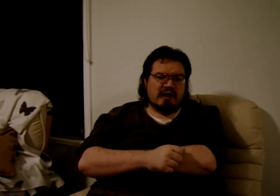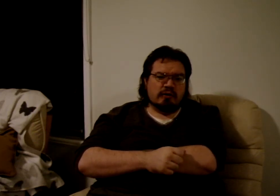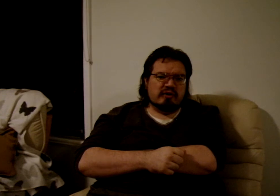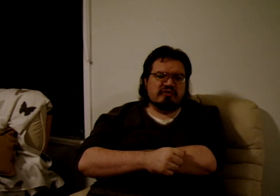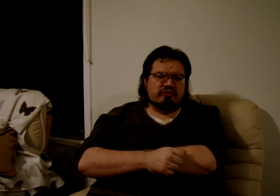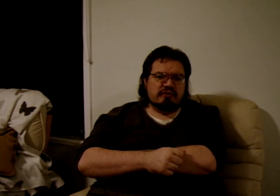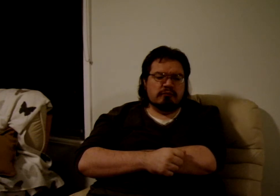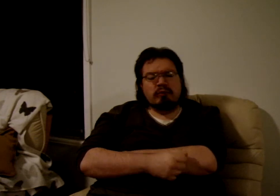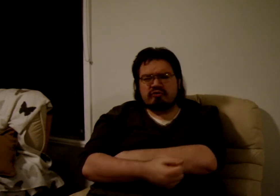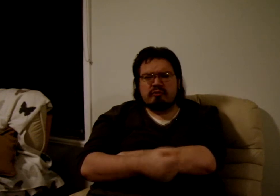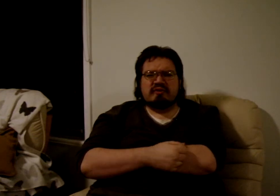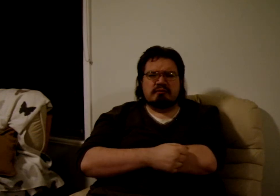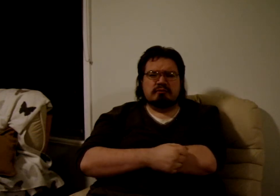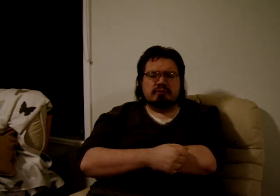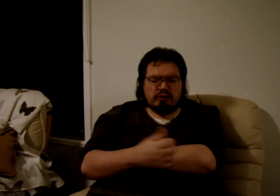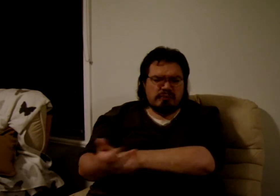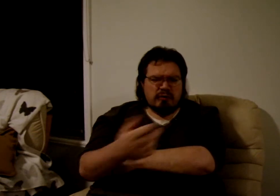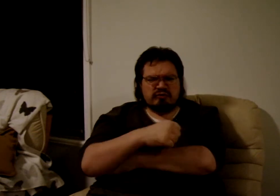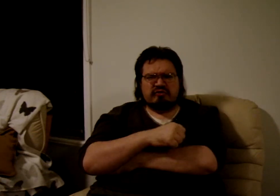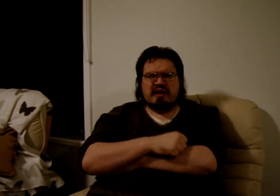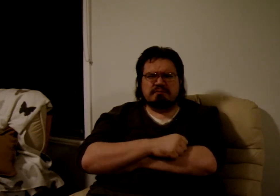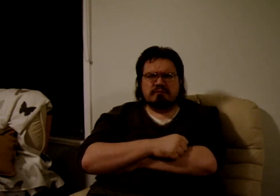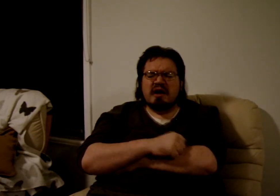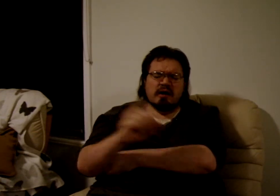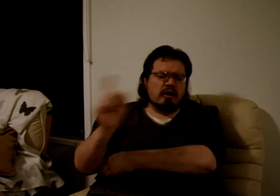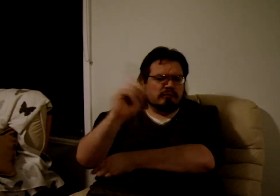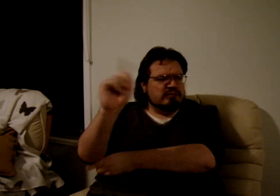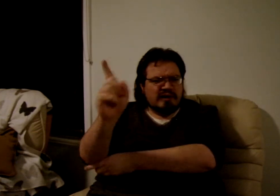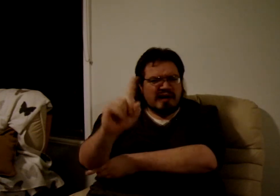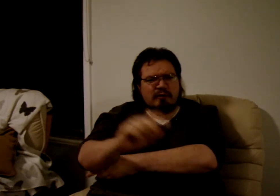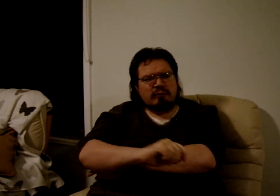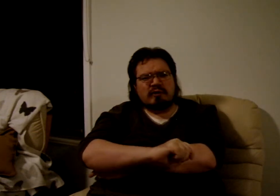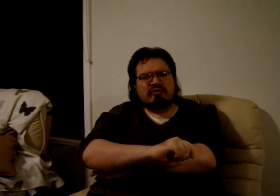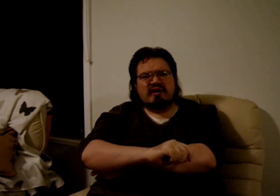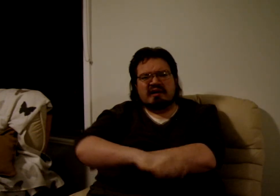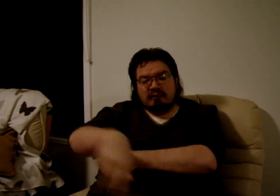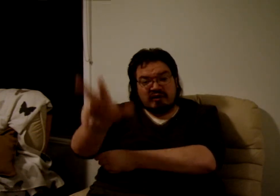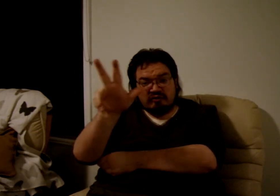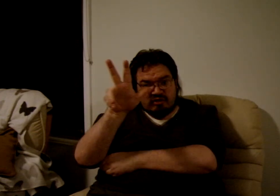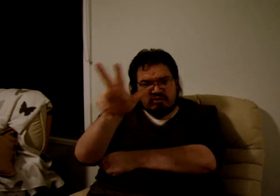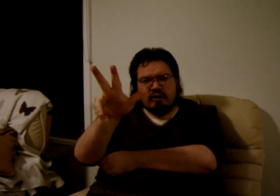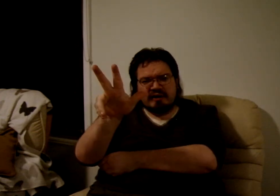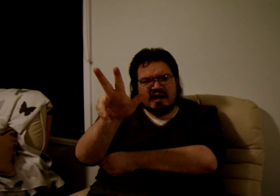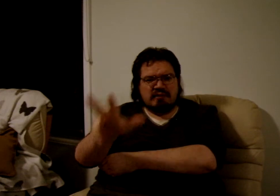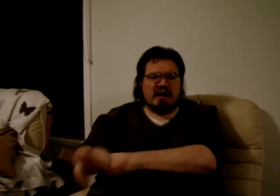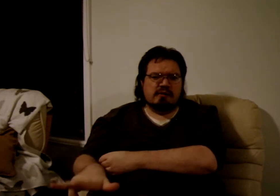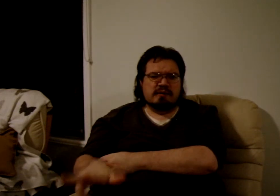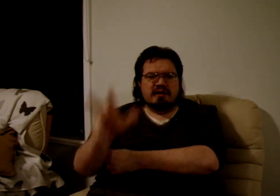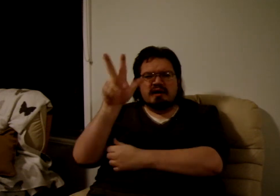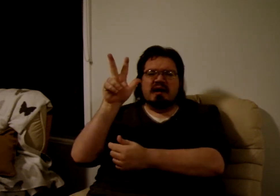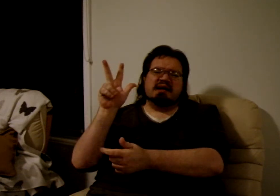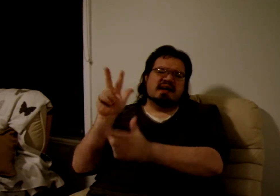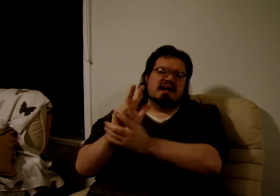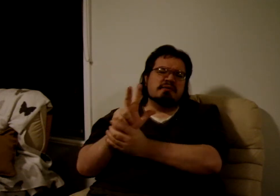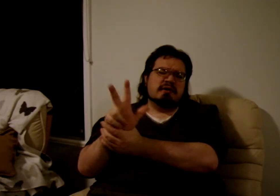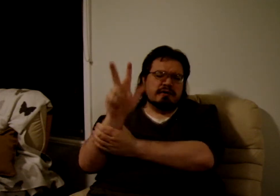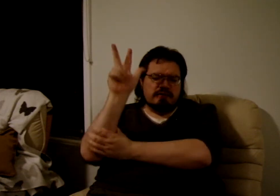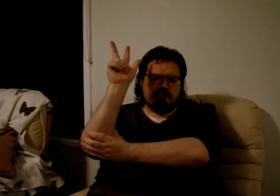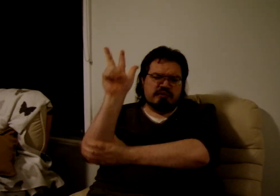all agency, watch a movie. Go to a poetry slam. Oh, however, we're not done yet. We're going to the third game now. A game that brings